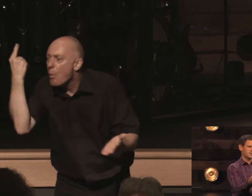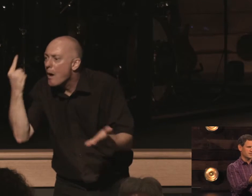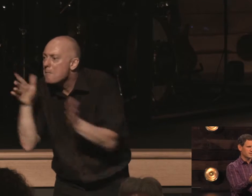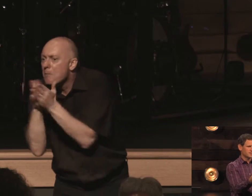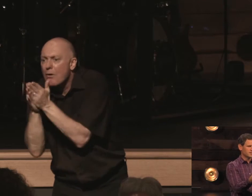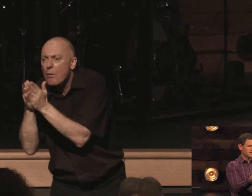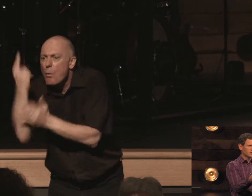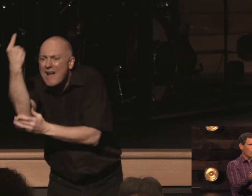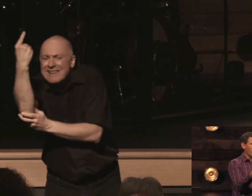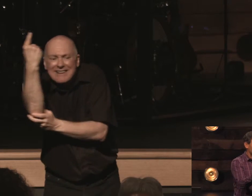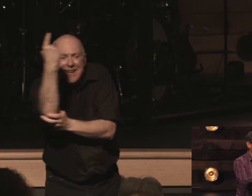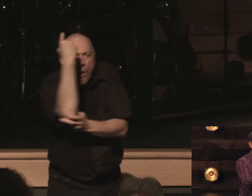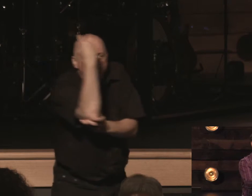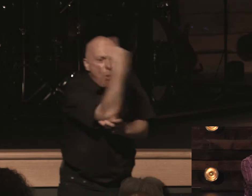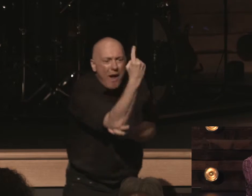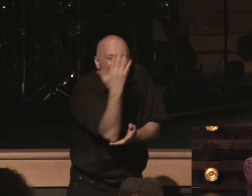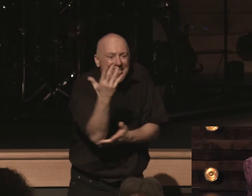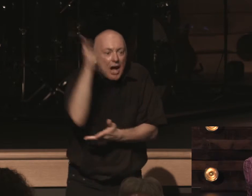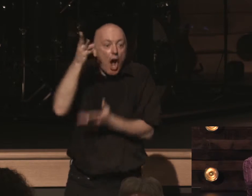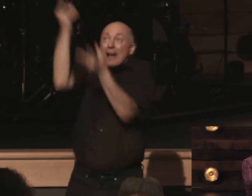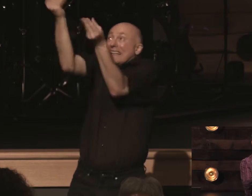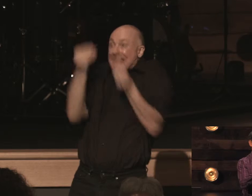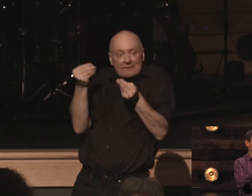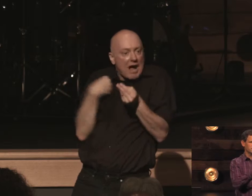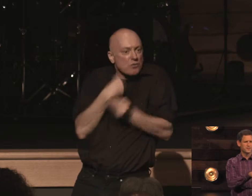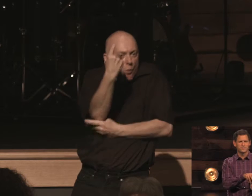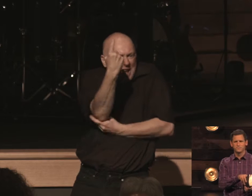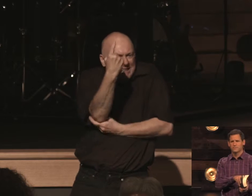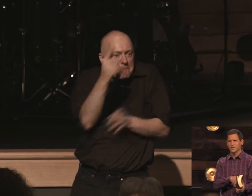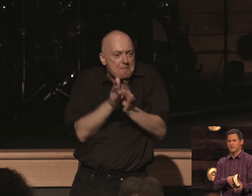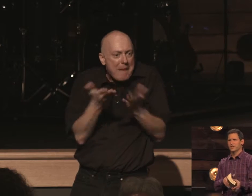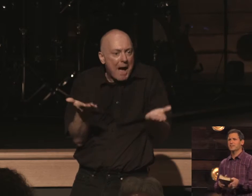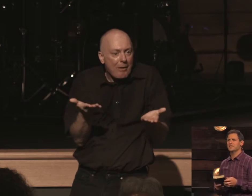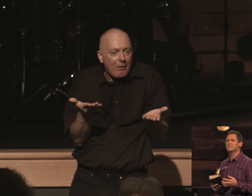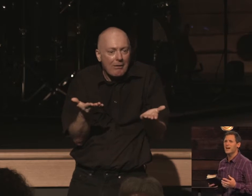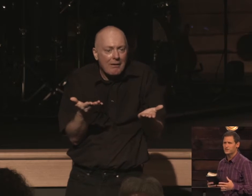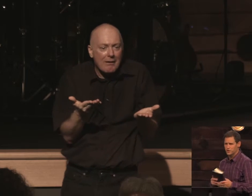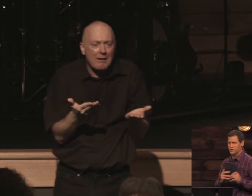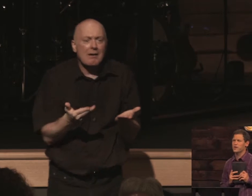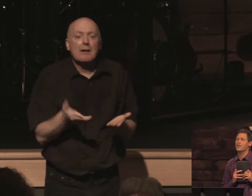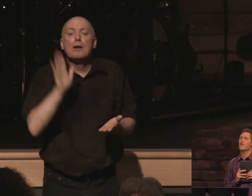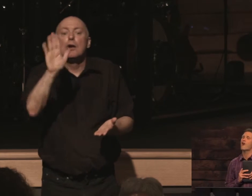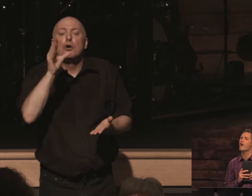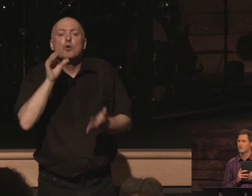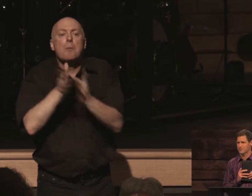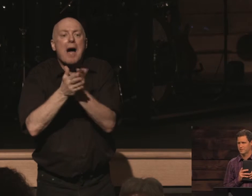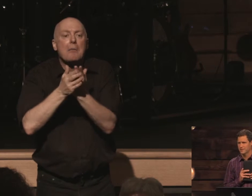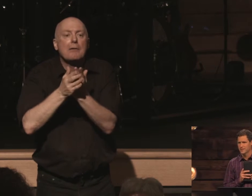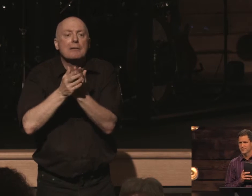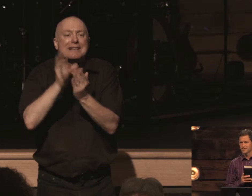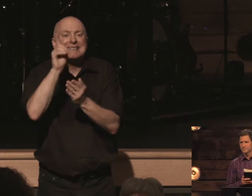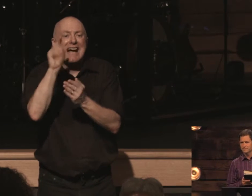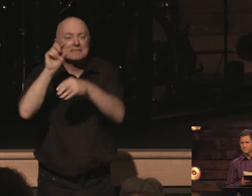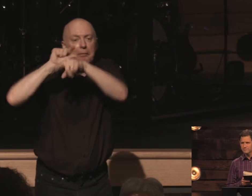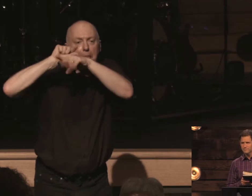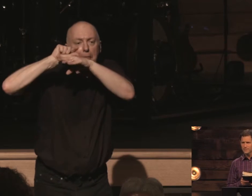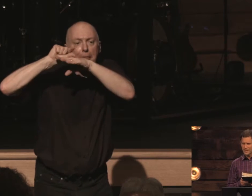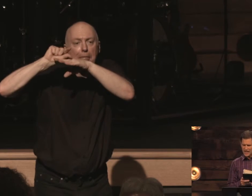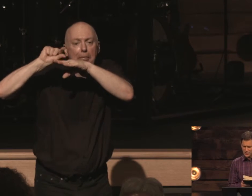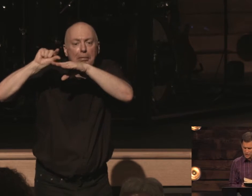the one tangible thing god has given to us is it collecting dust or is it written on our hearts again this